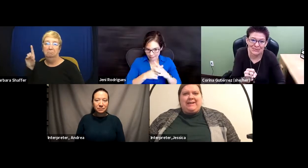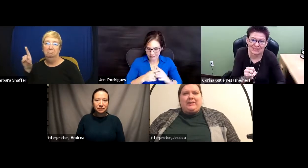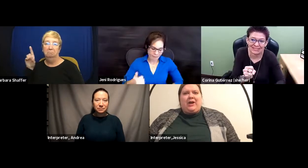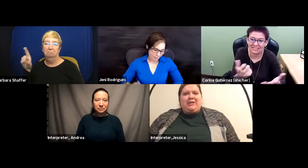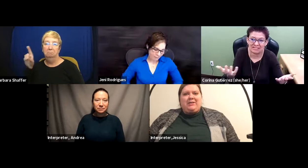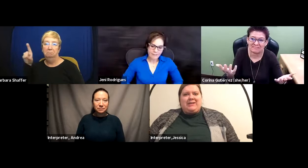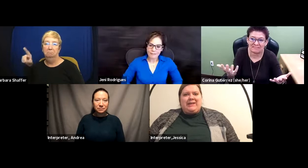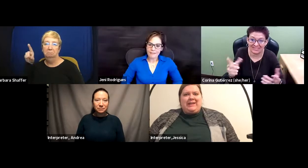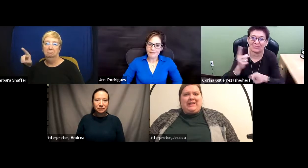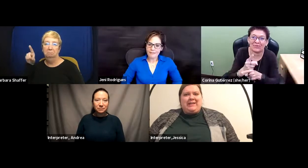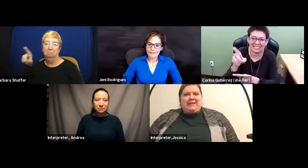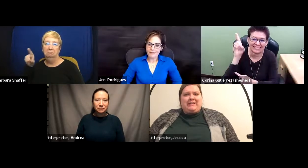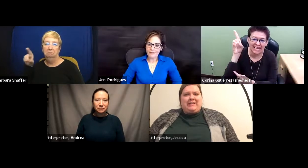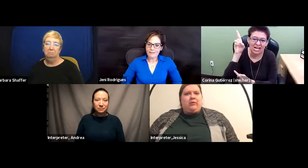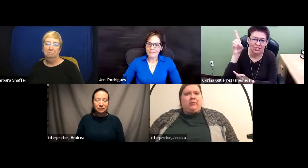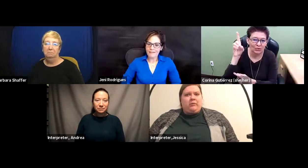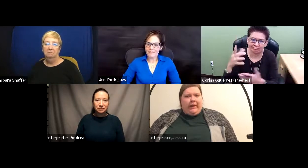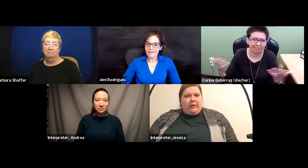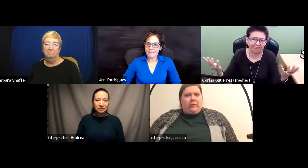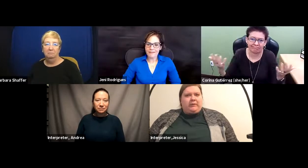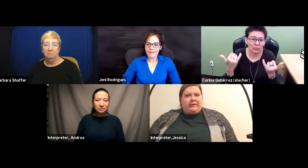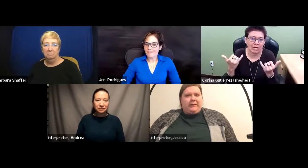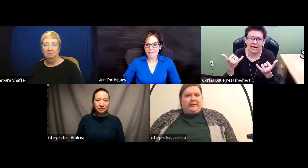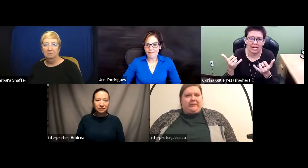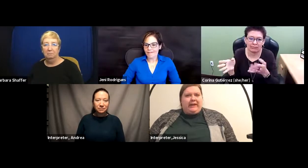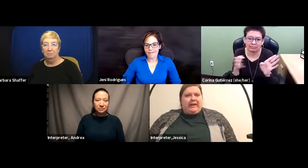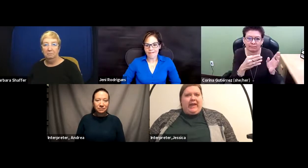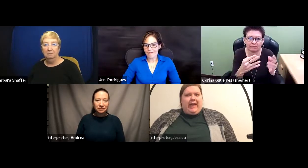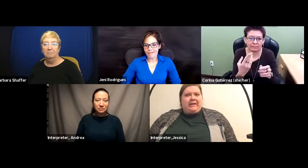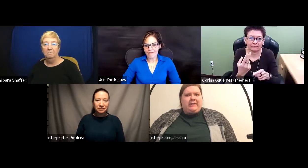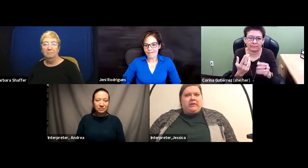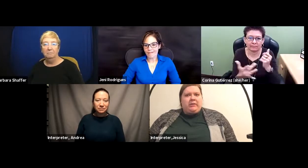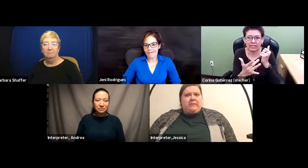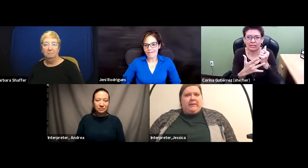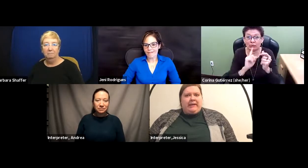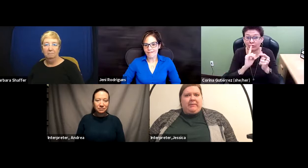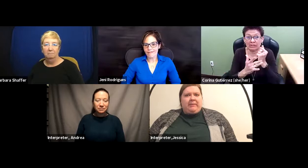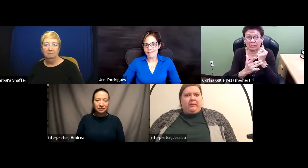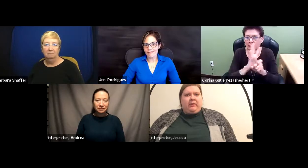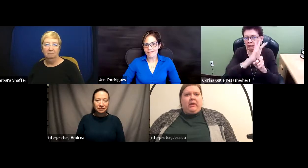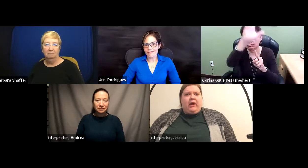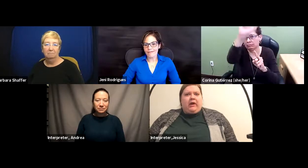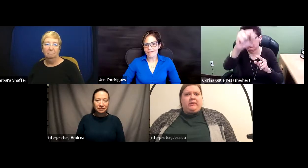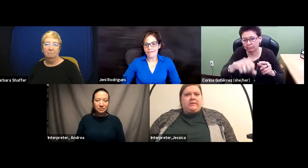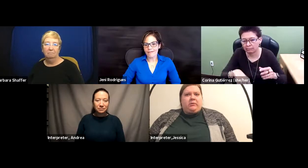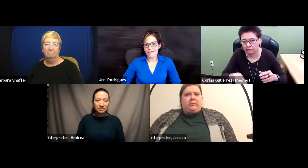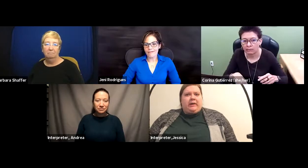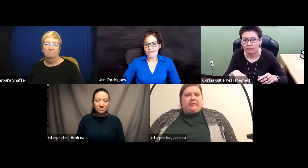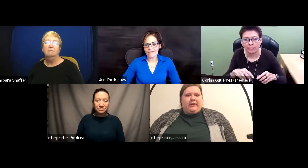technology is now quite old comparatively. And so many people are using more modern